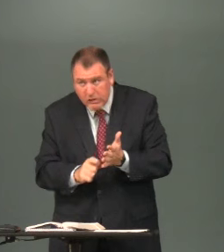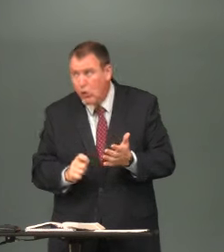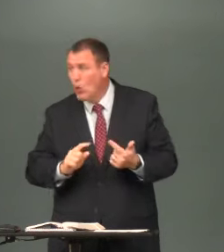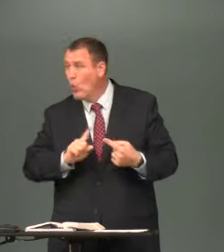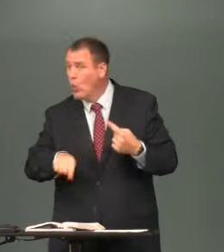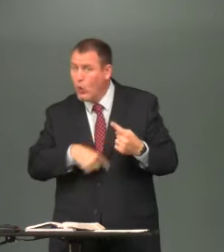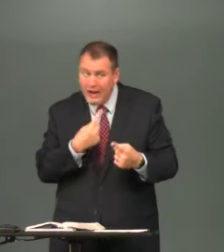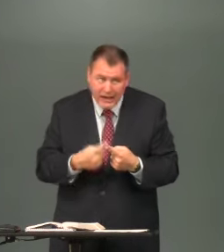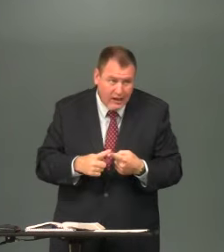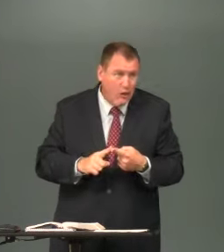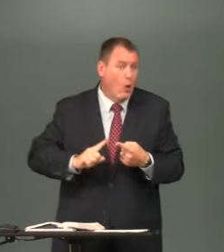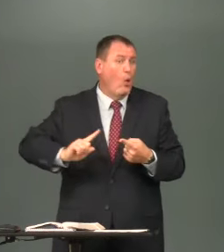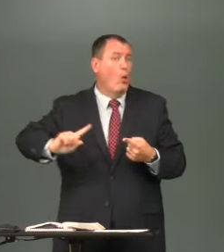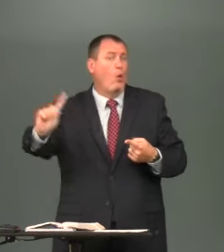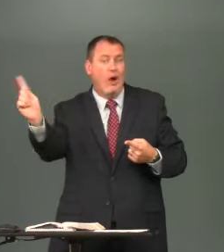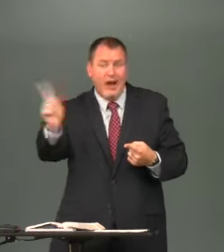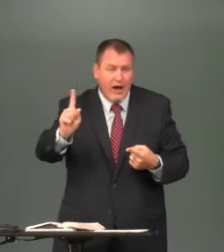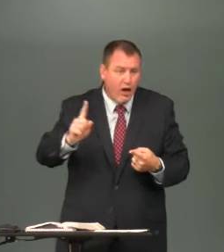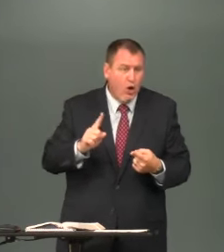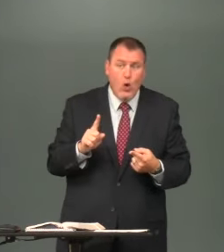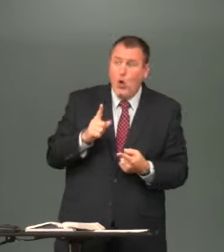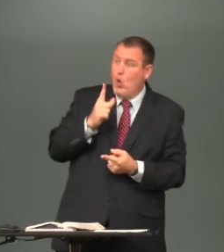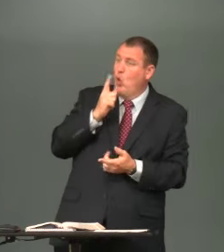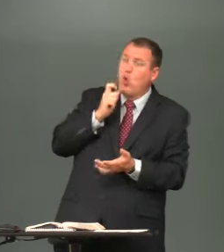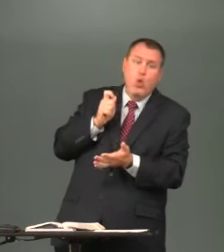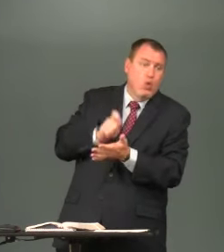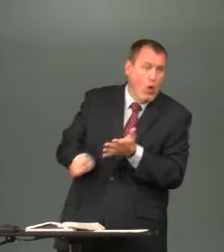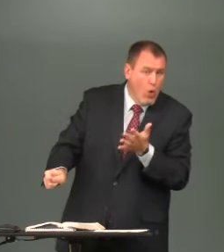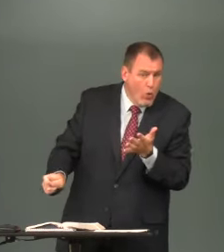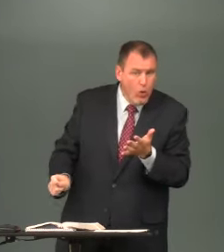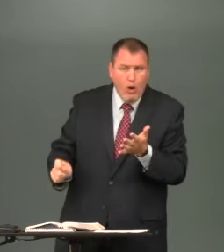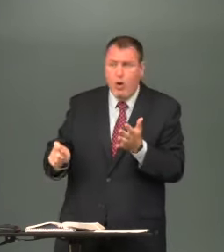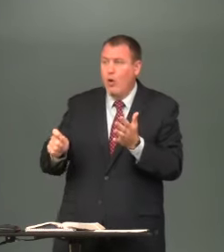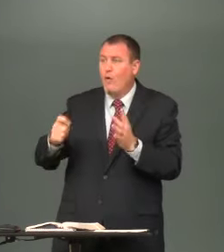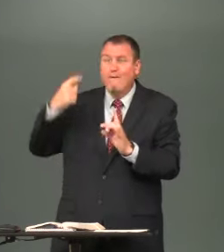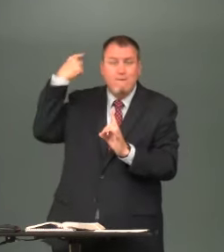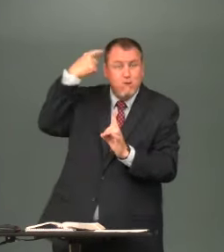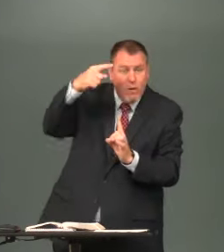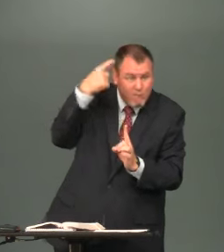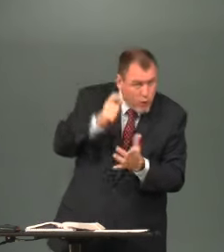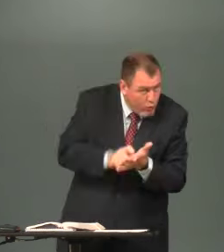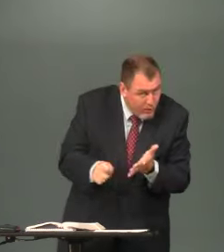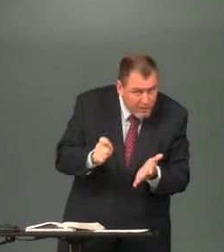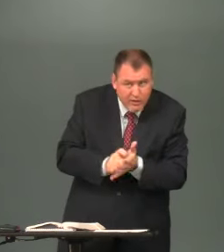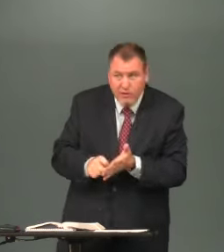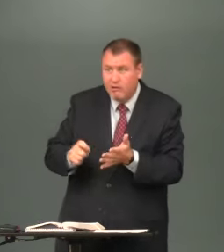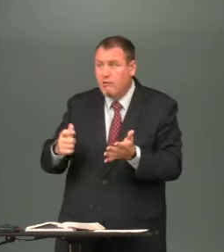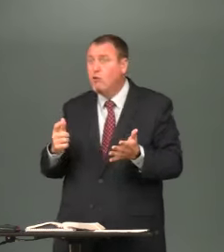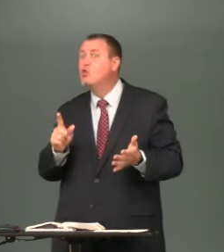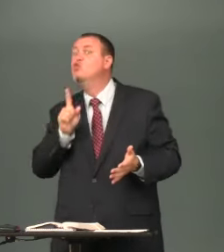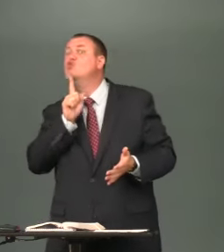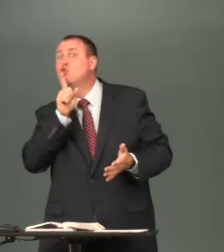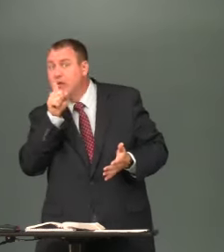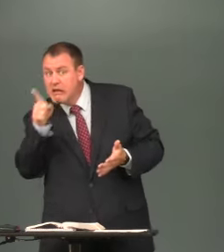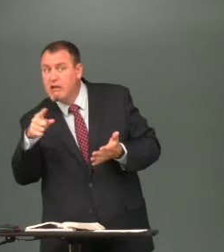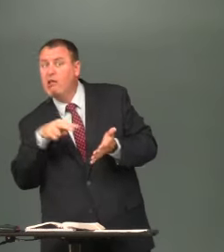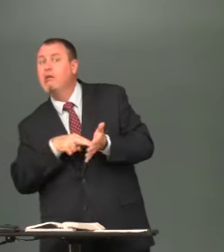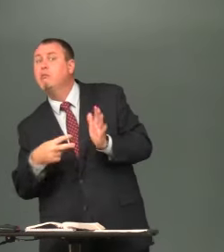i look for when it was written where it took place who wrote it what was the point of writing